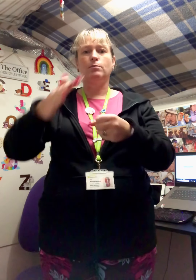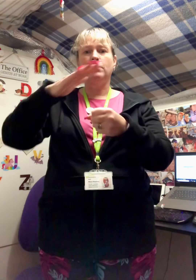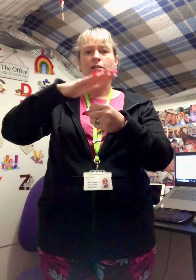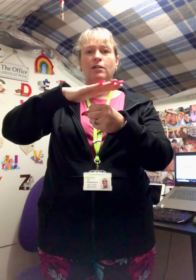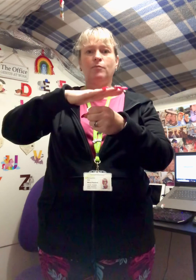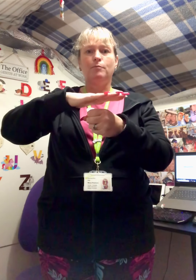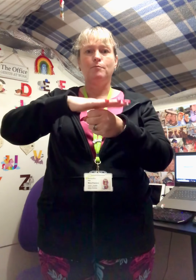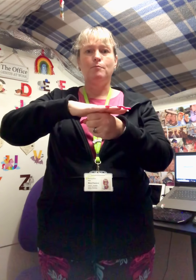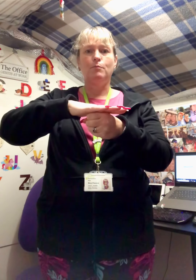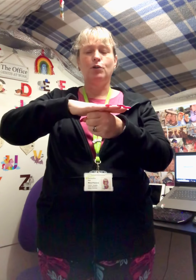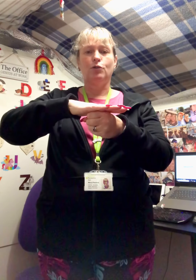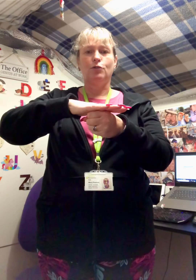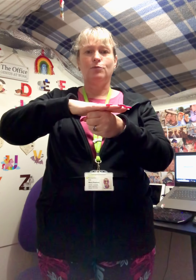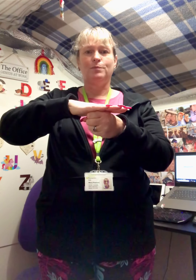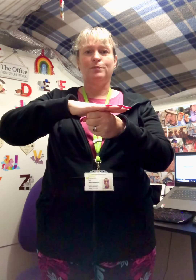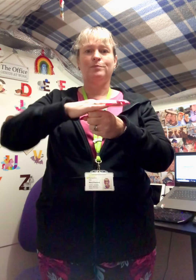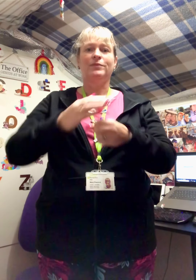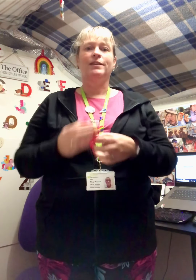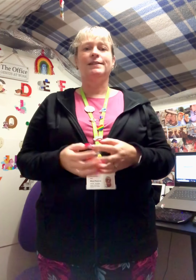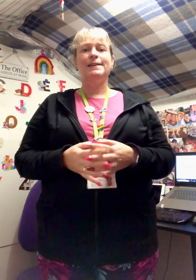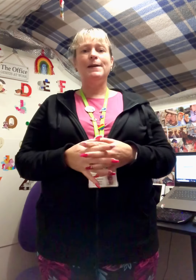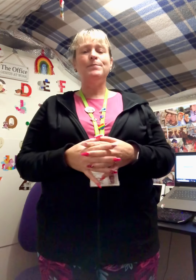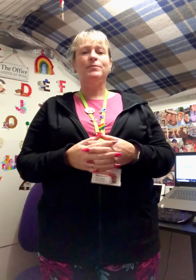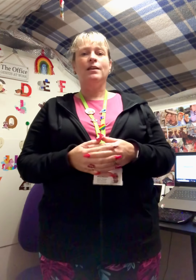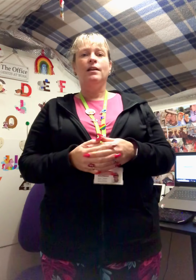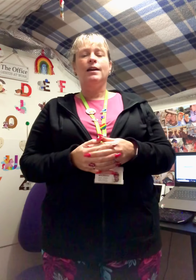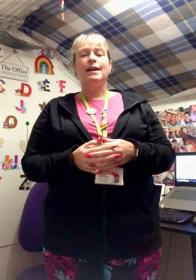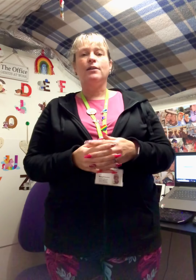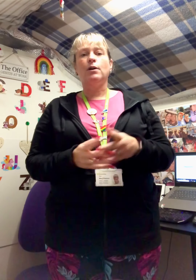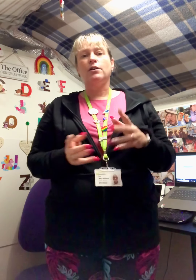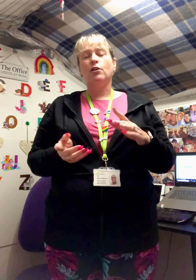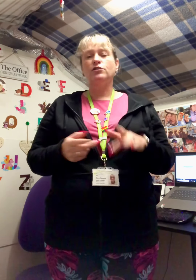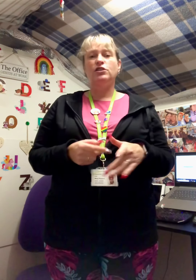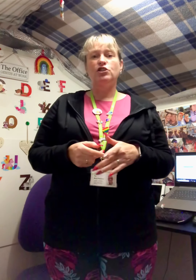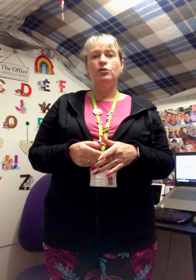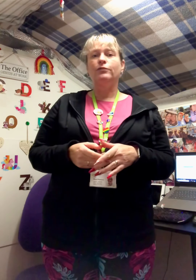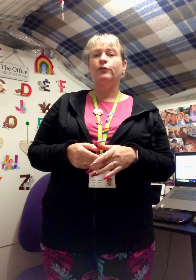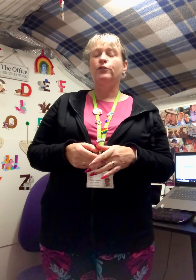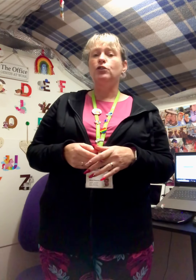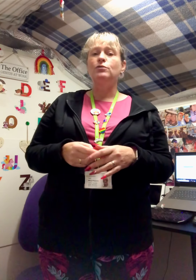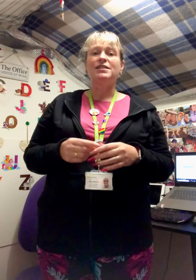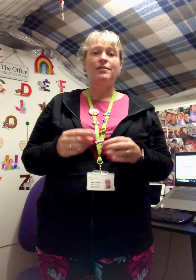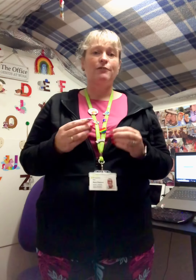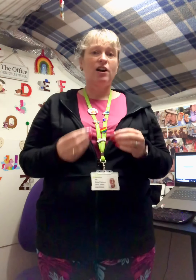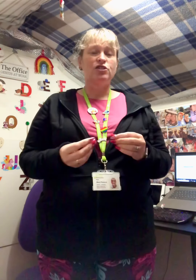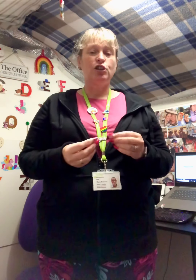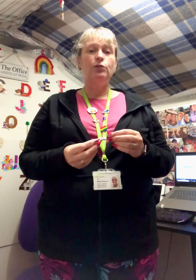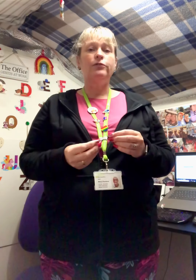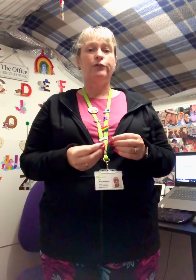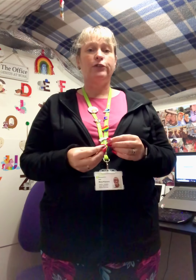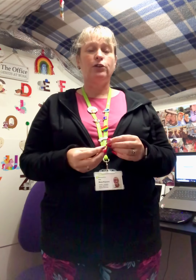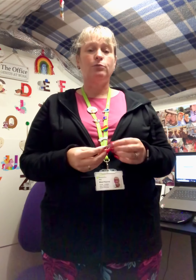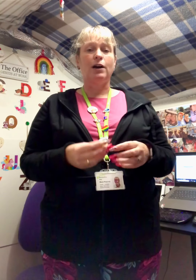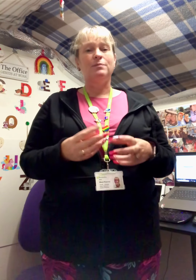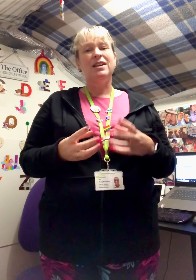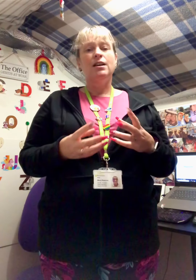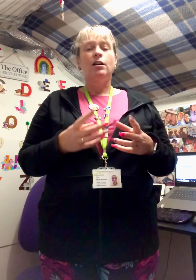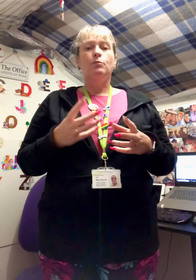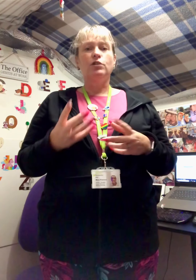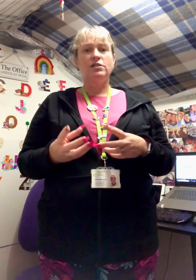more okay now onto the two for food so there are two for food well one's for